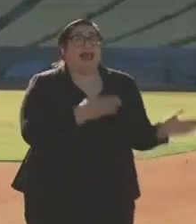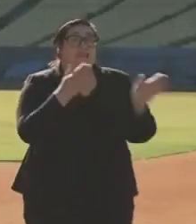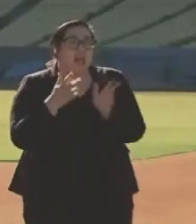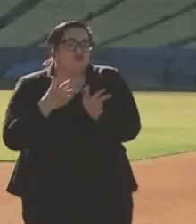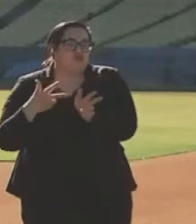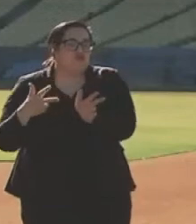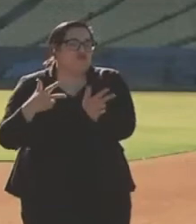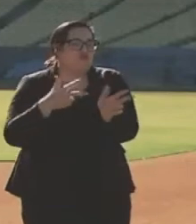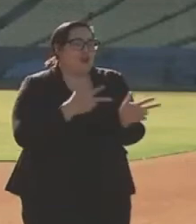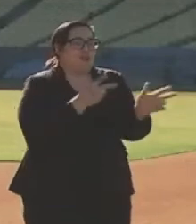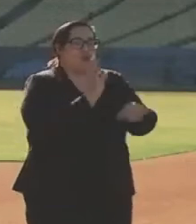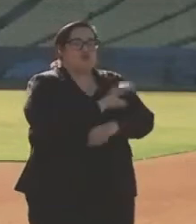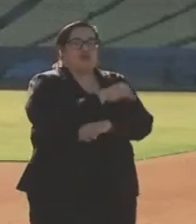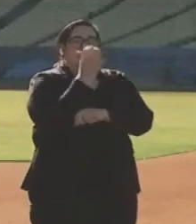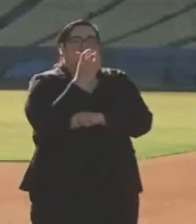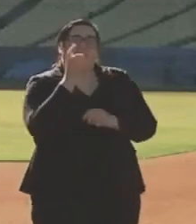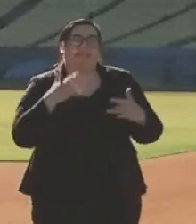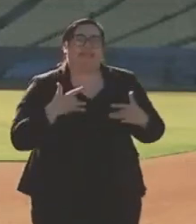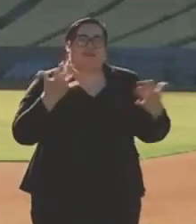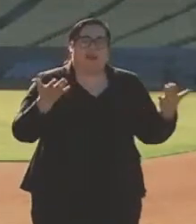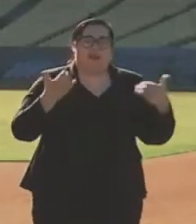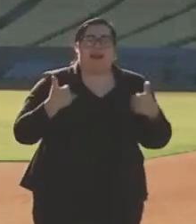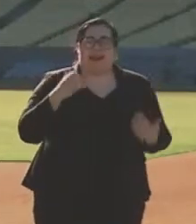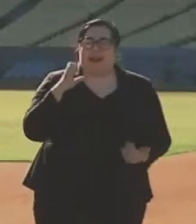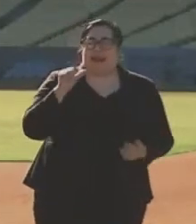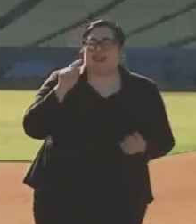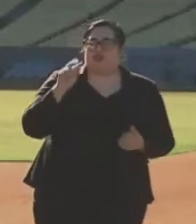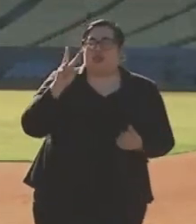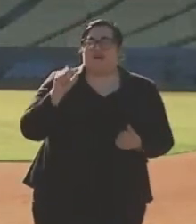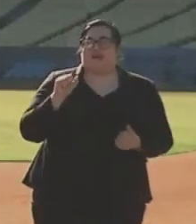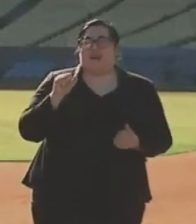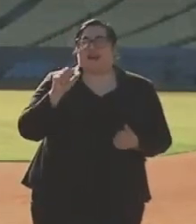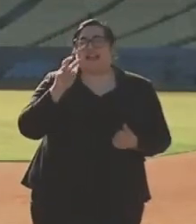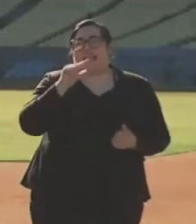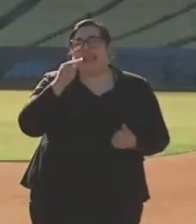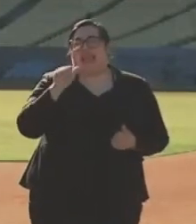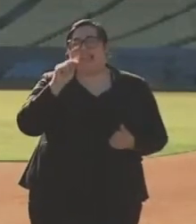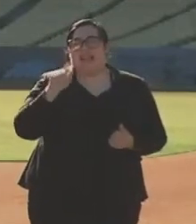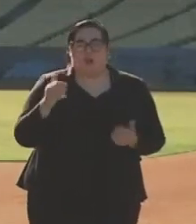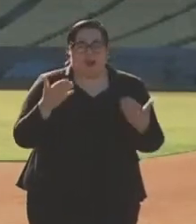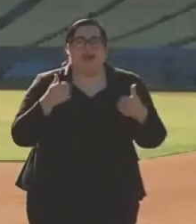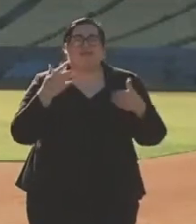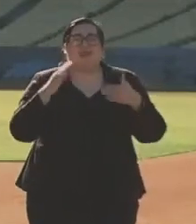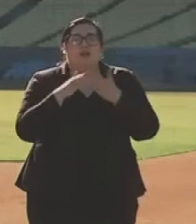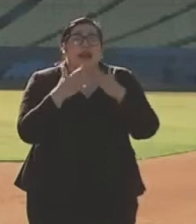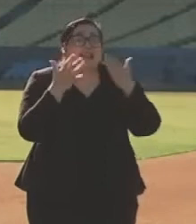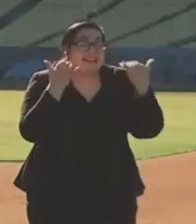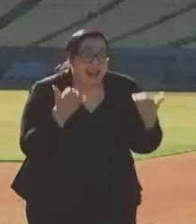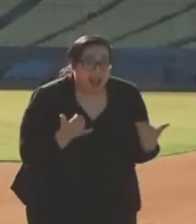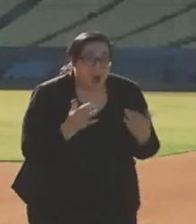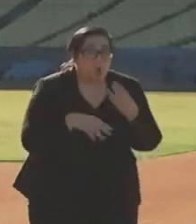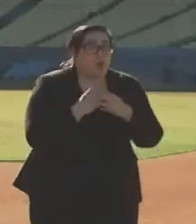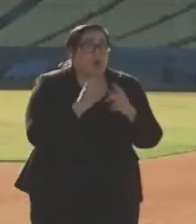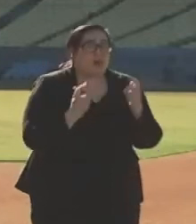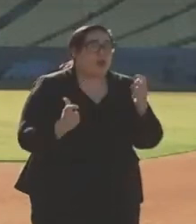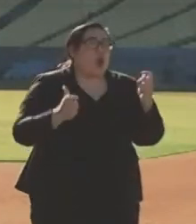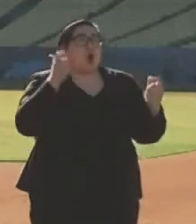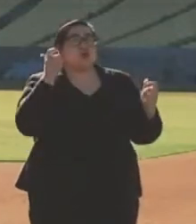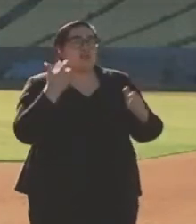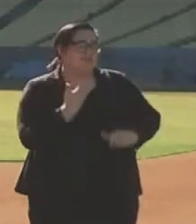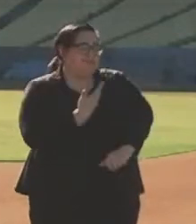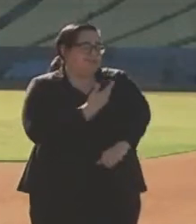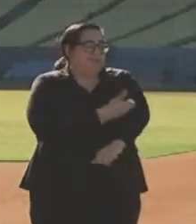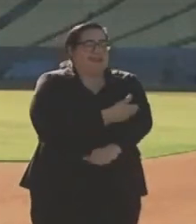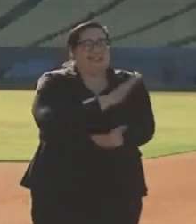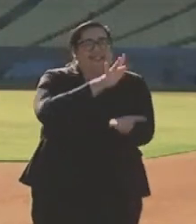extravaganza that we had for our community, and now today, what is on its way to becoming the world's largest vaccination